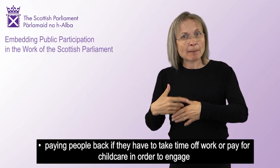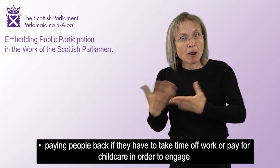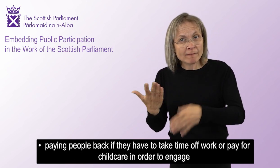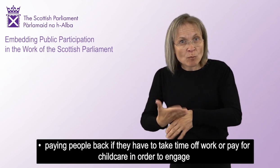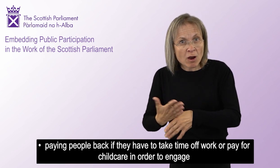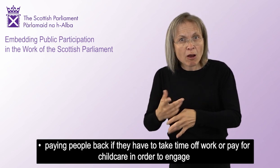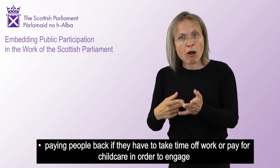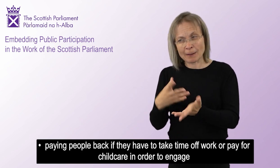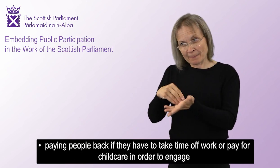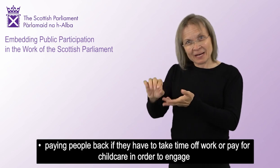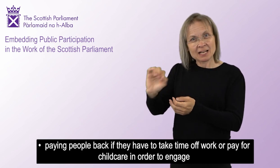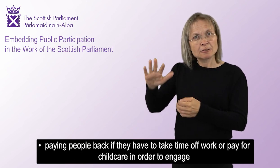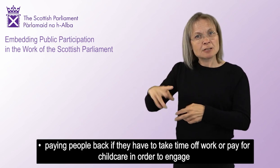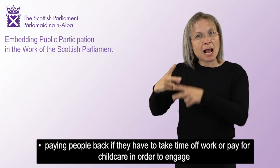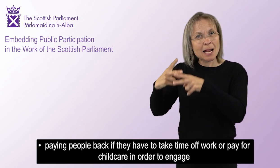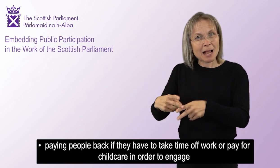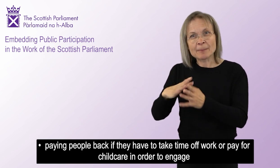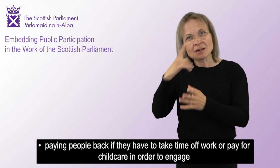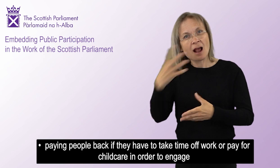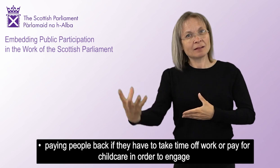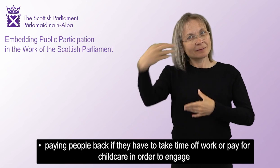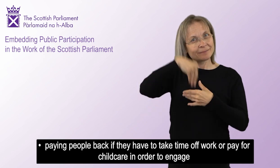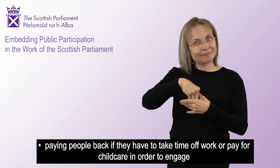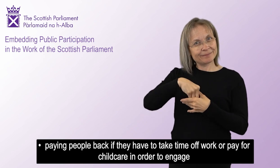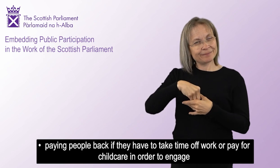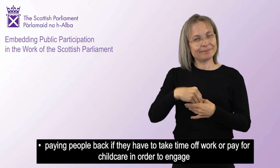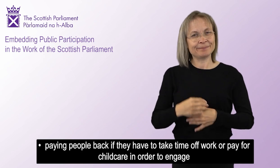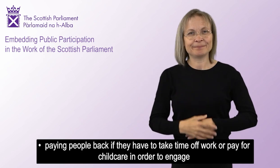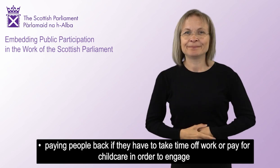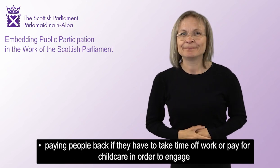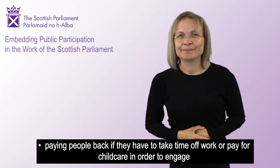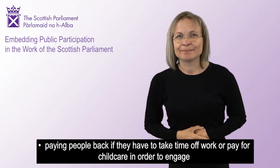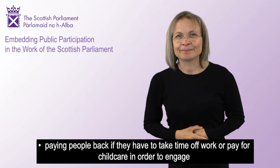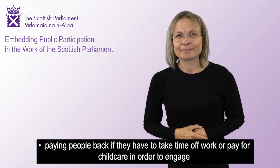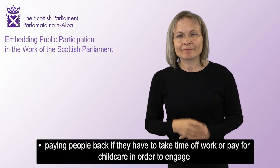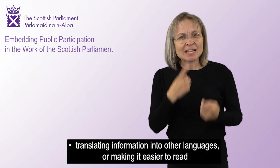Paying people back if they have to take time off work or pay for childcare in order to engage.